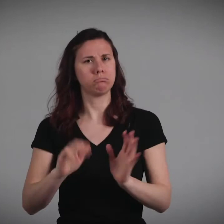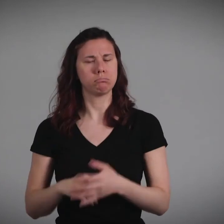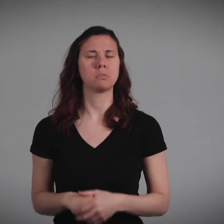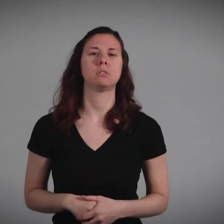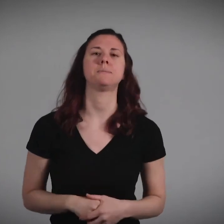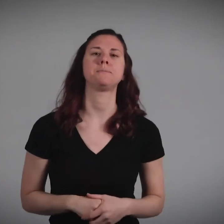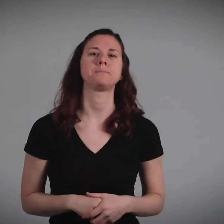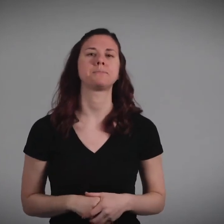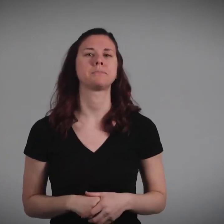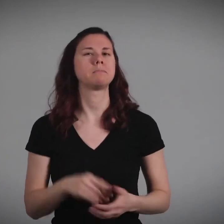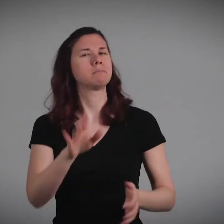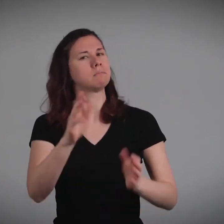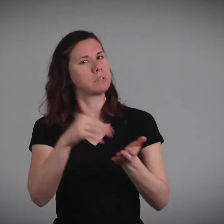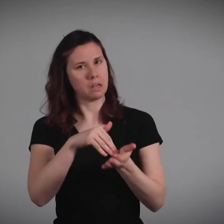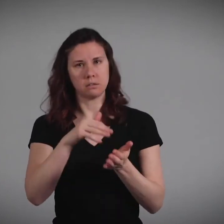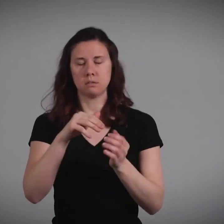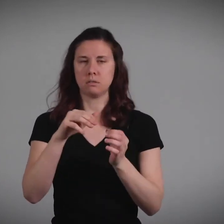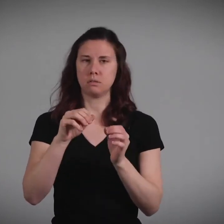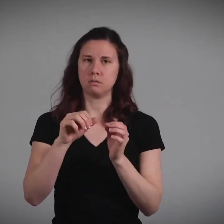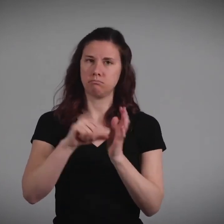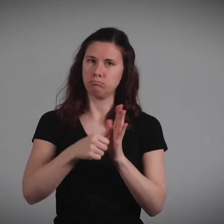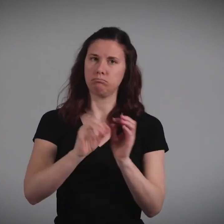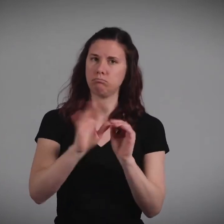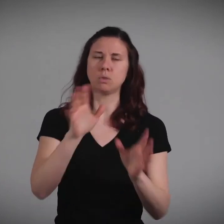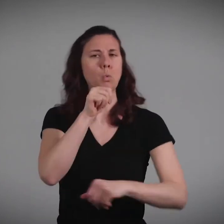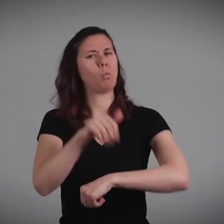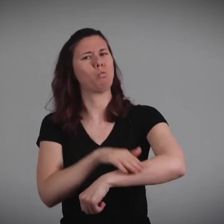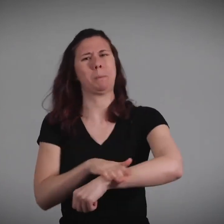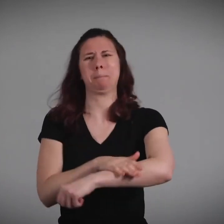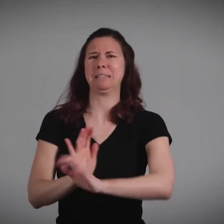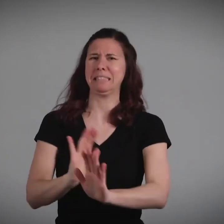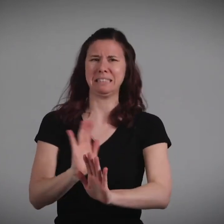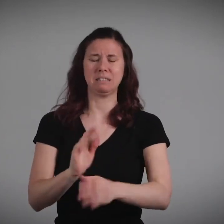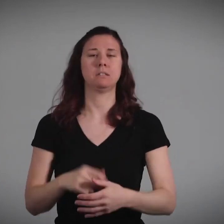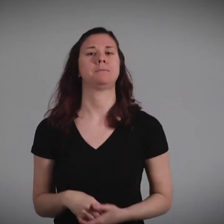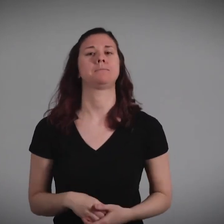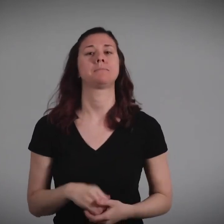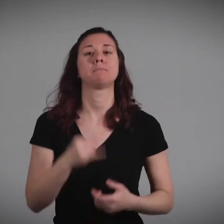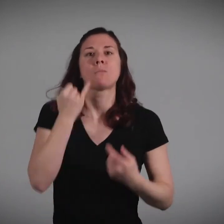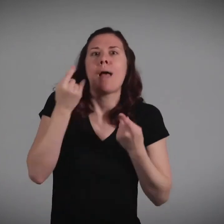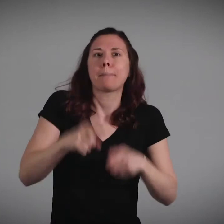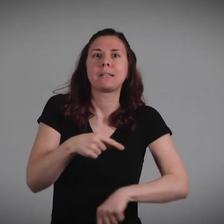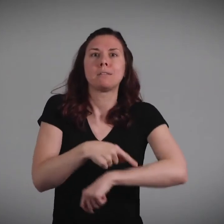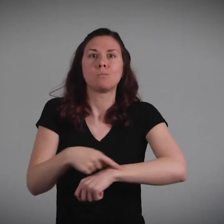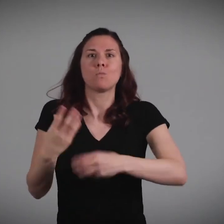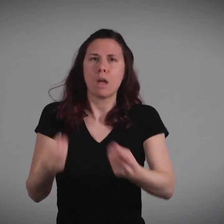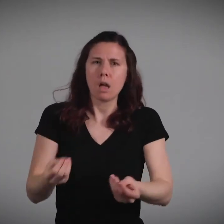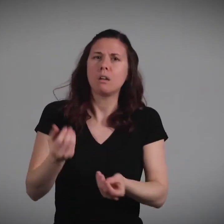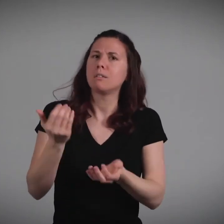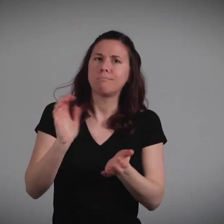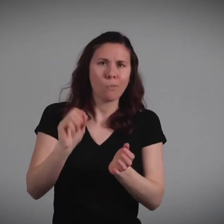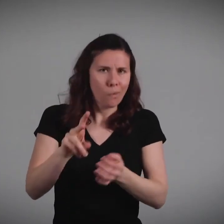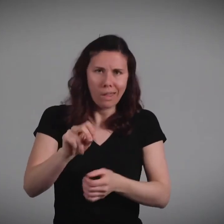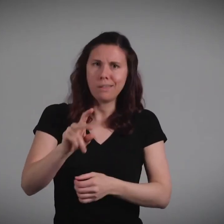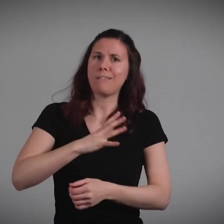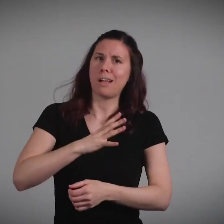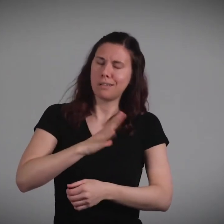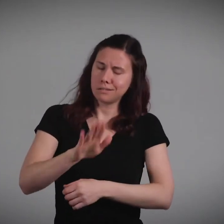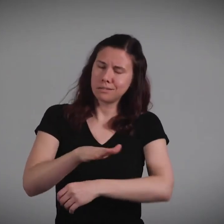It's really important not to rub the cut dry. Please carefully pat it instead. If it gets a little bit